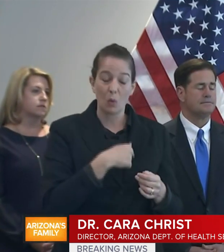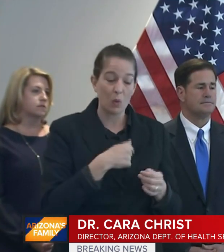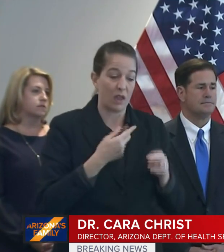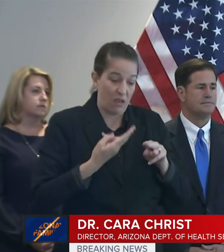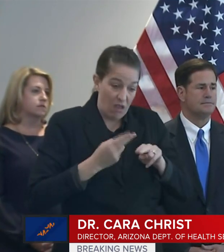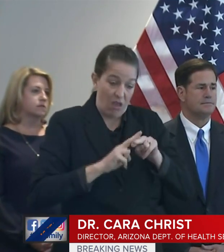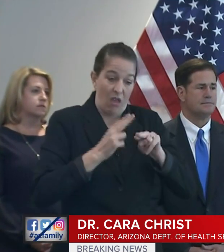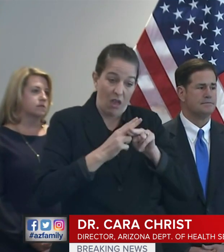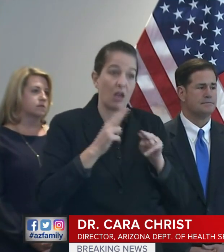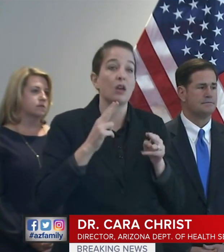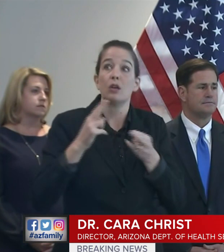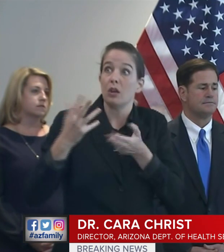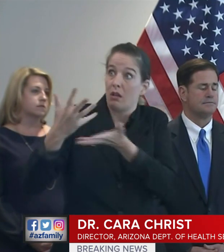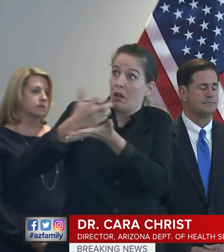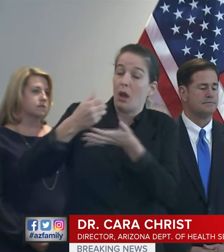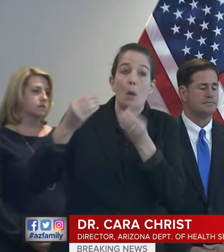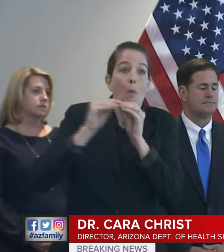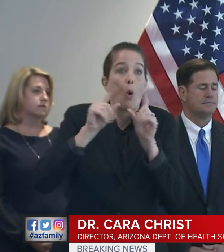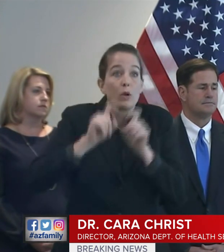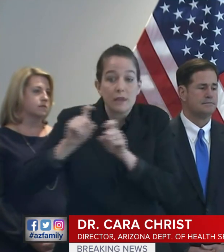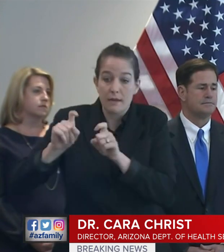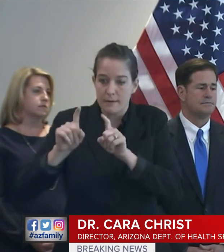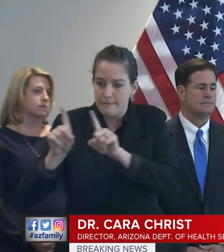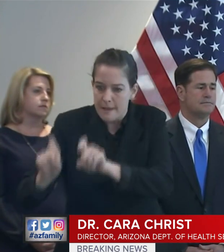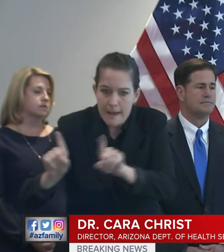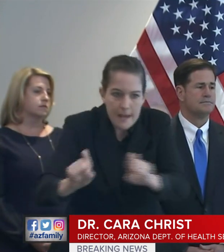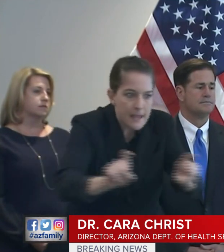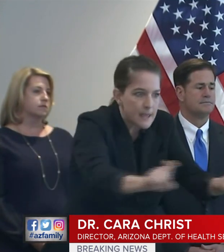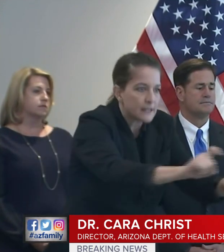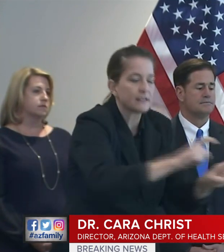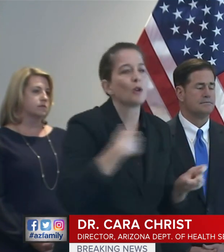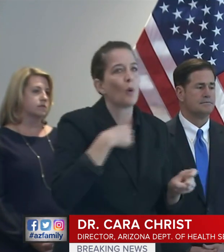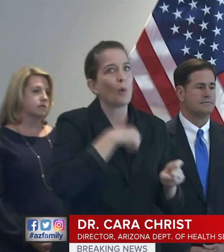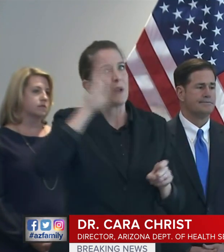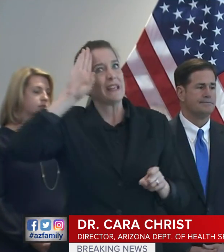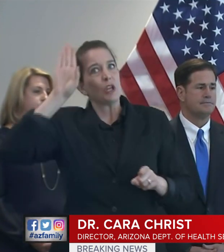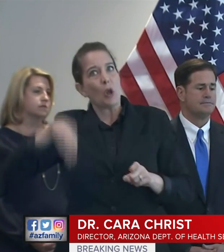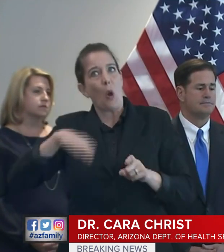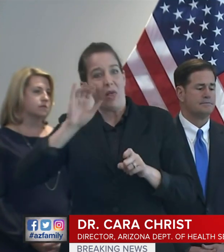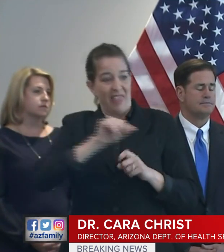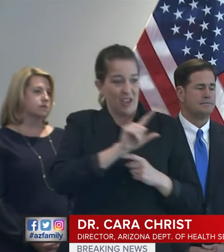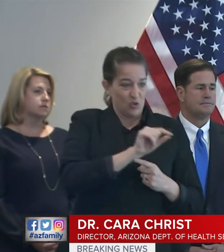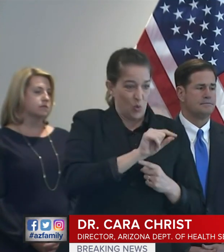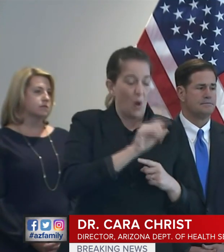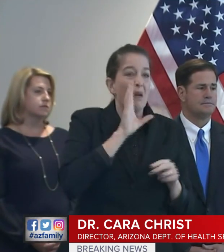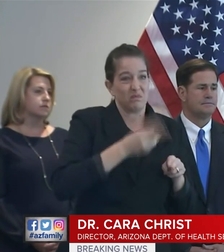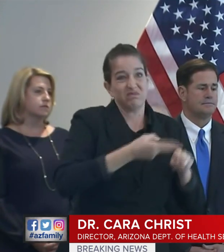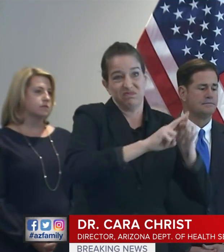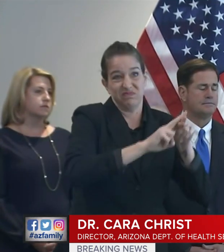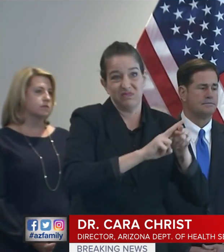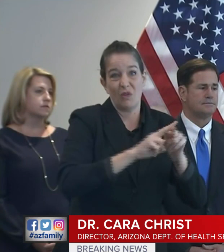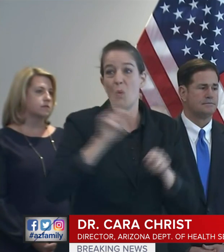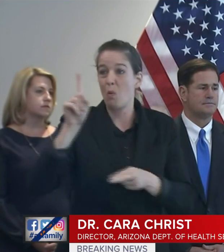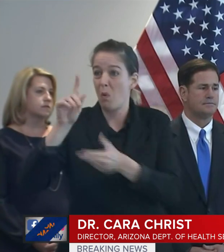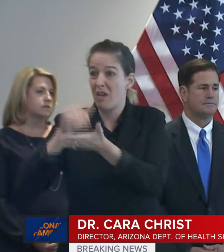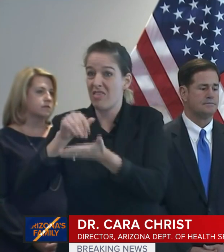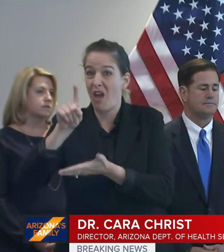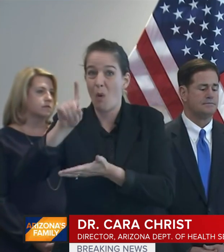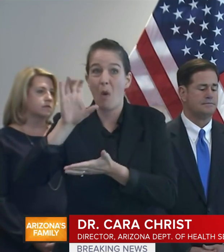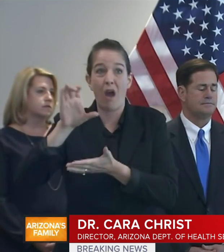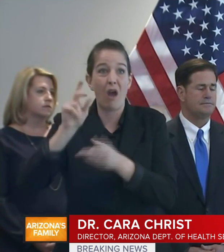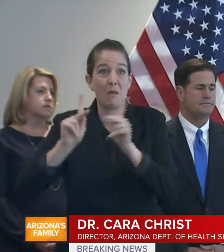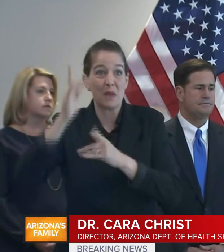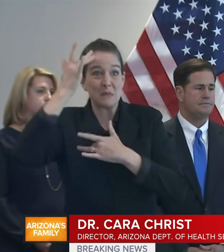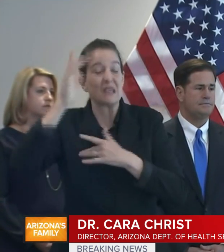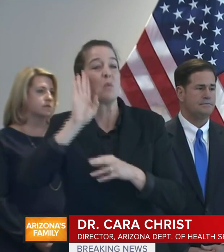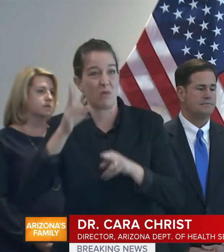numbers will only continue to increase. To date, we've taken aggressive action to follow CDC guidance to combat the spread